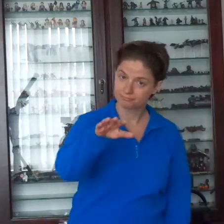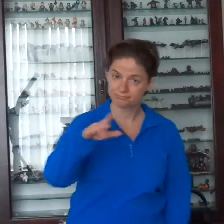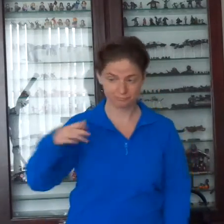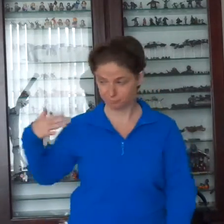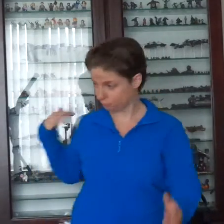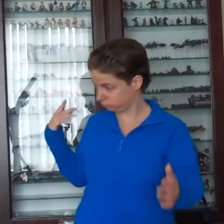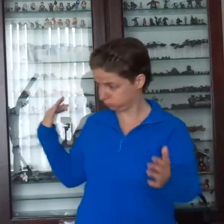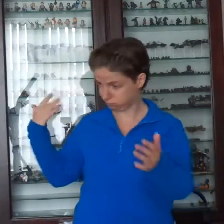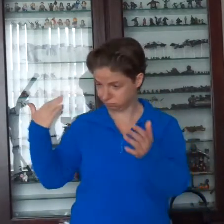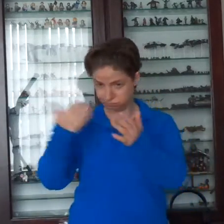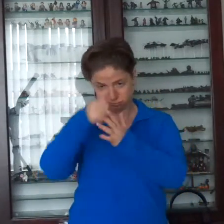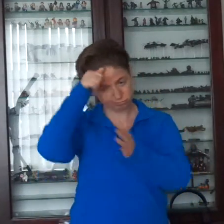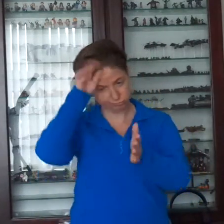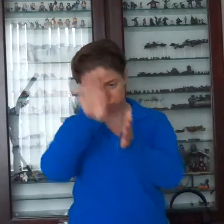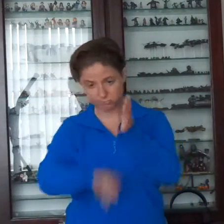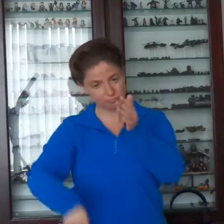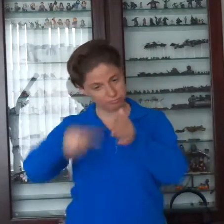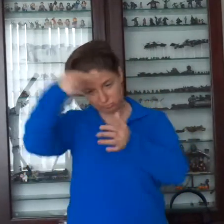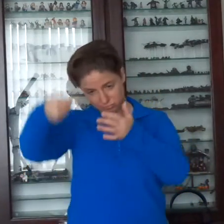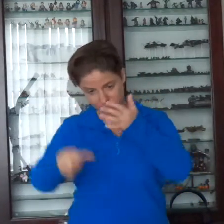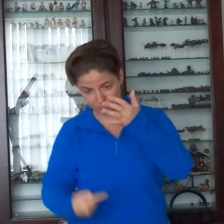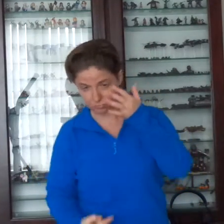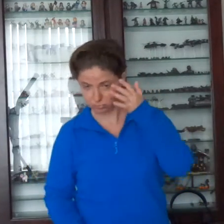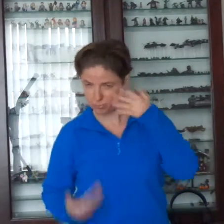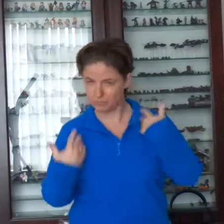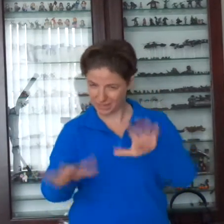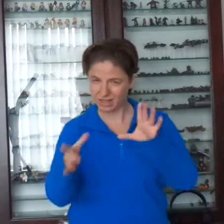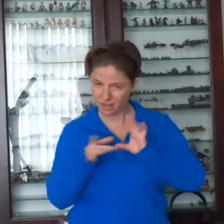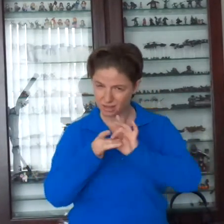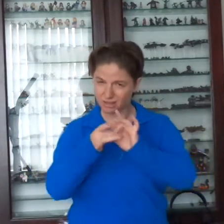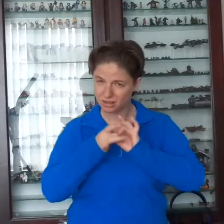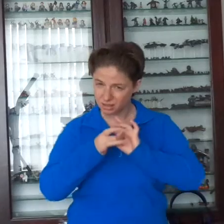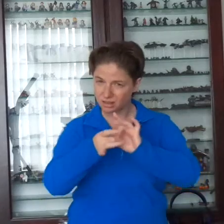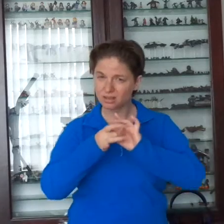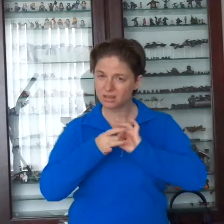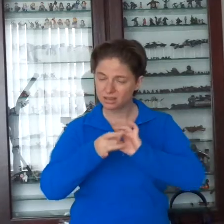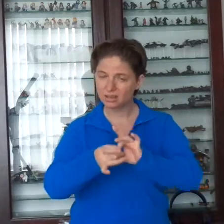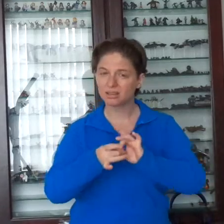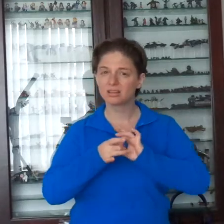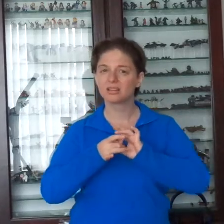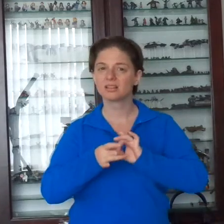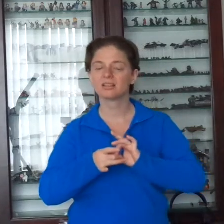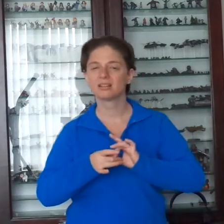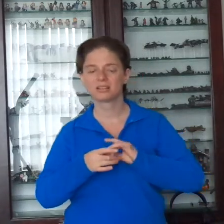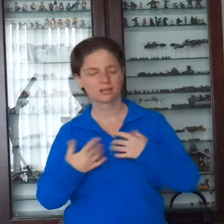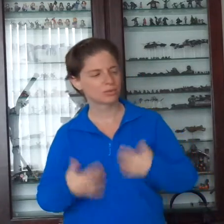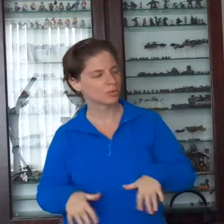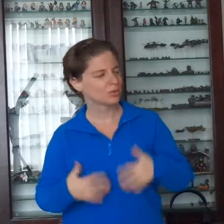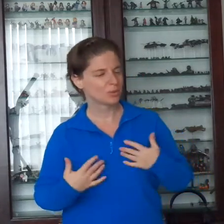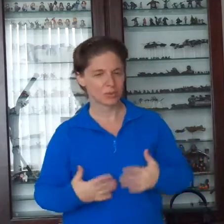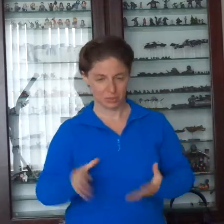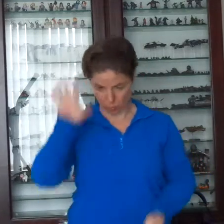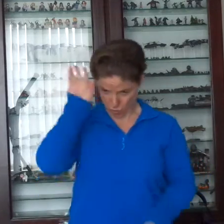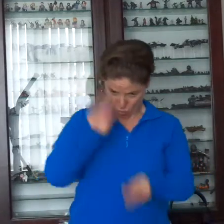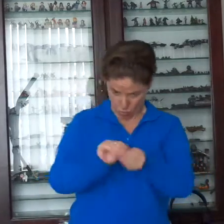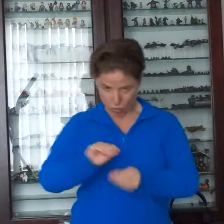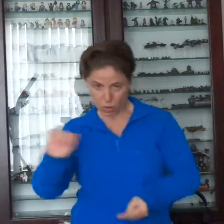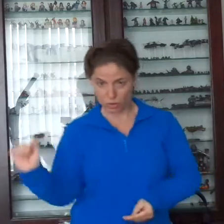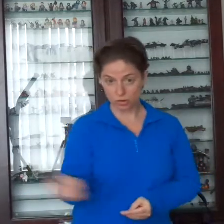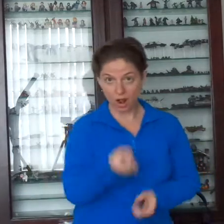you don't